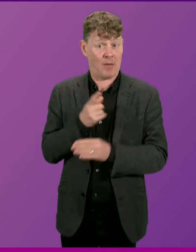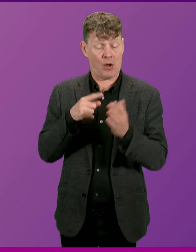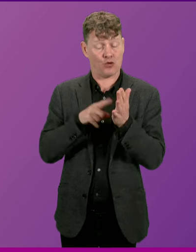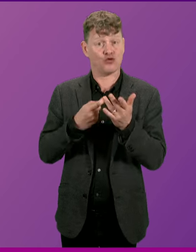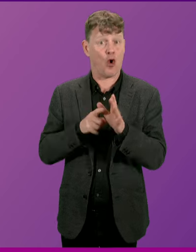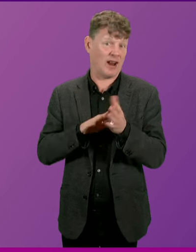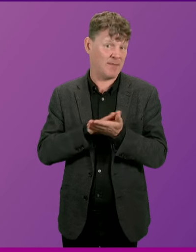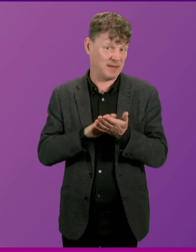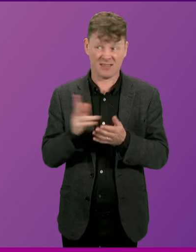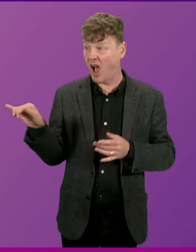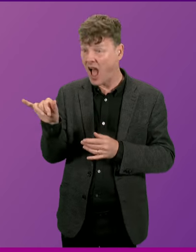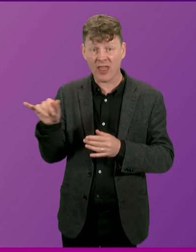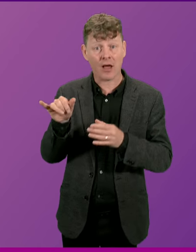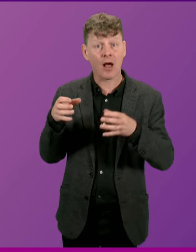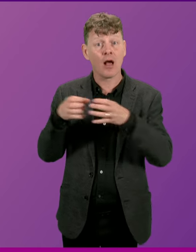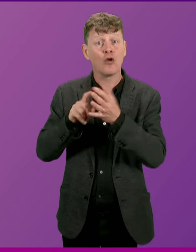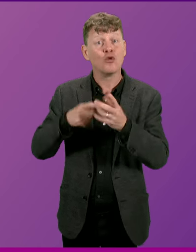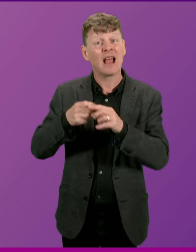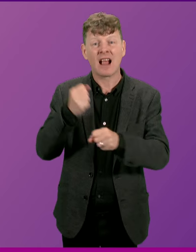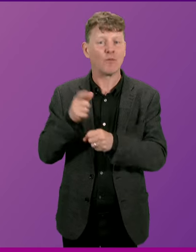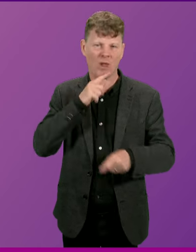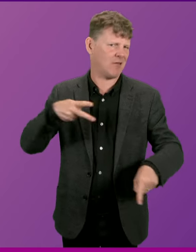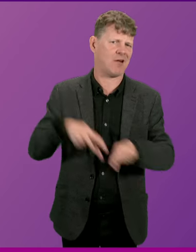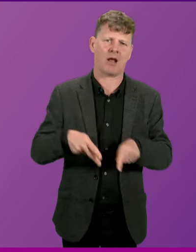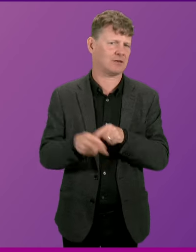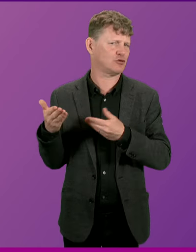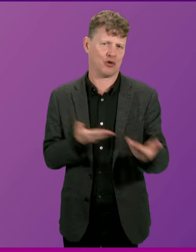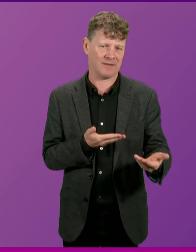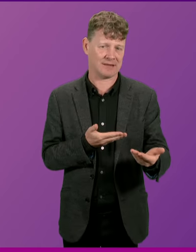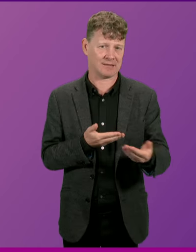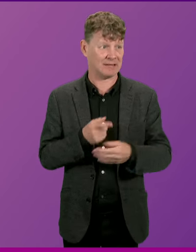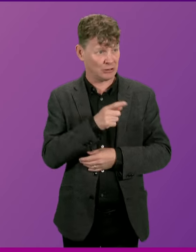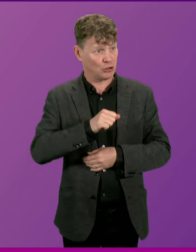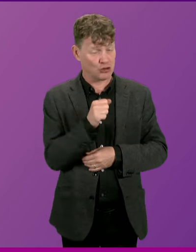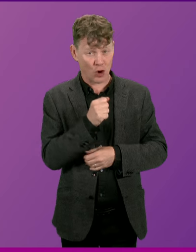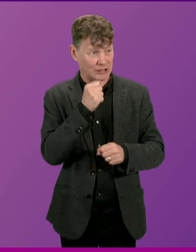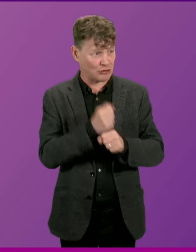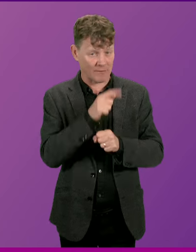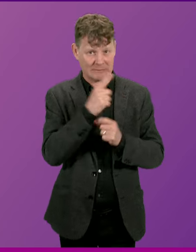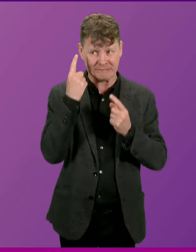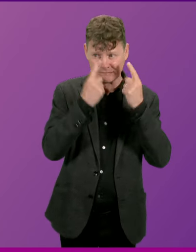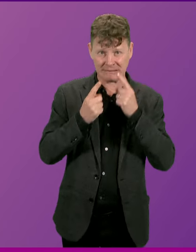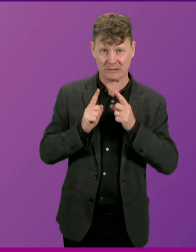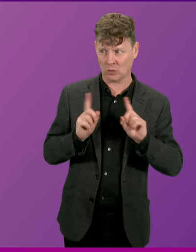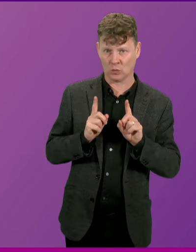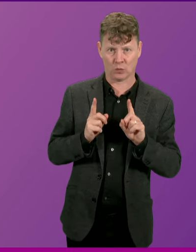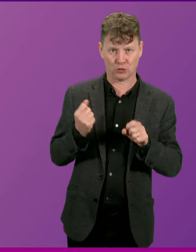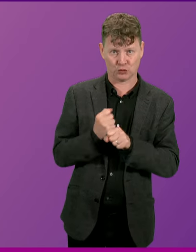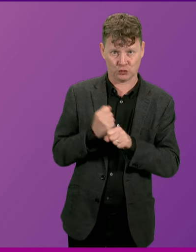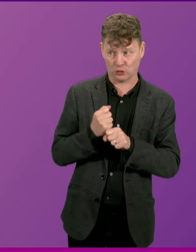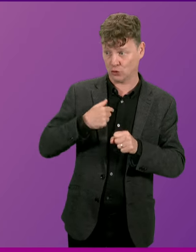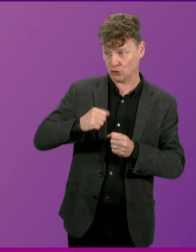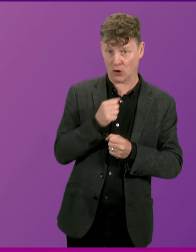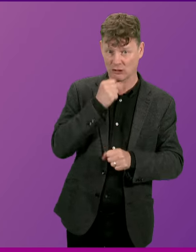for public services. Has the Scottish Government given consideration to the impact of these plans on the Scottish Government